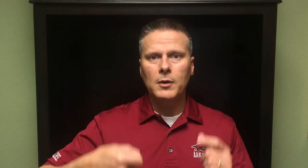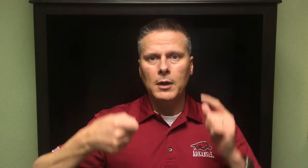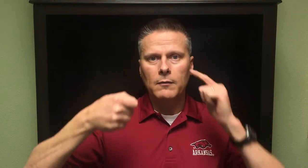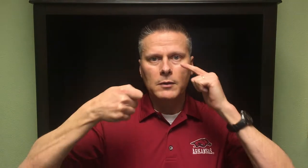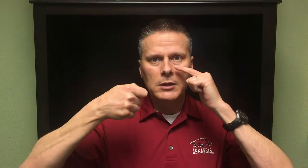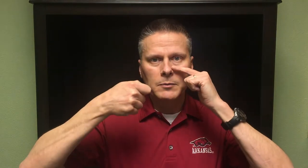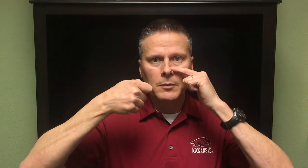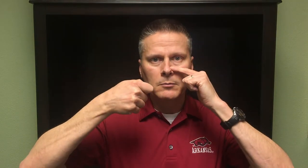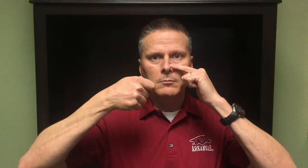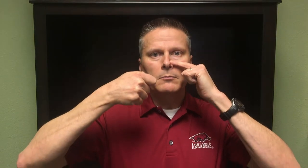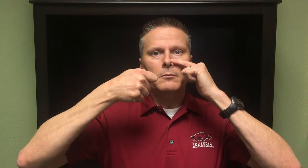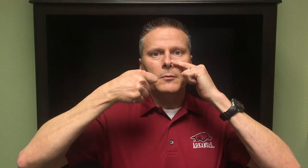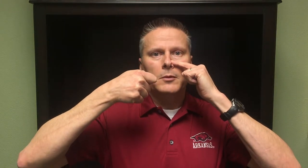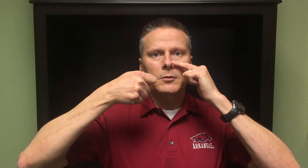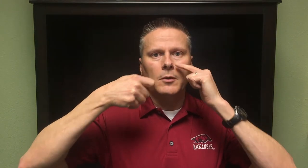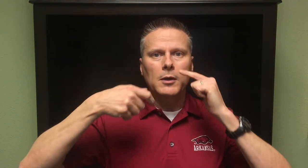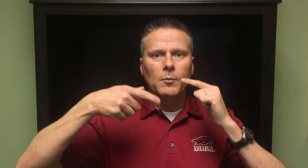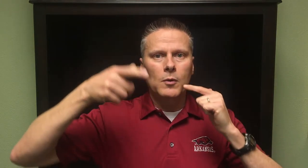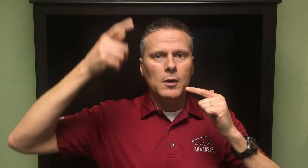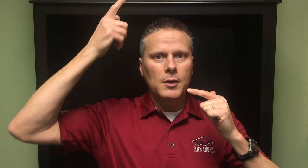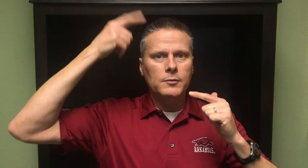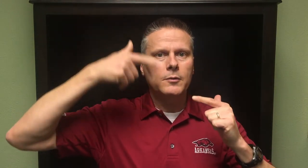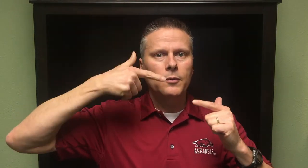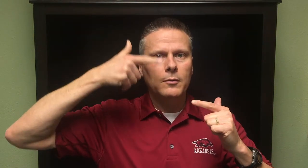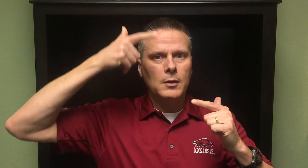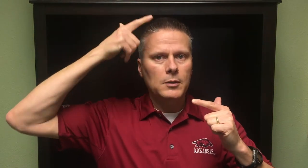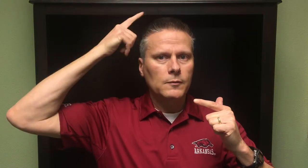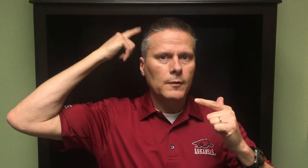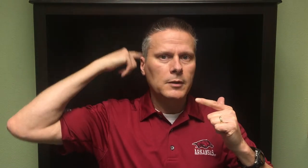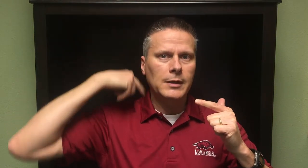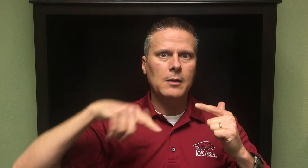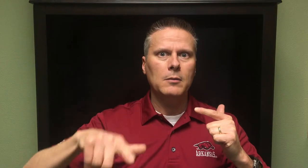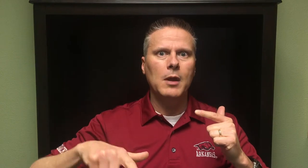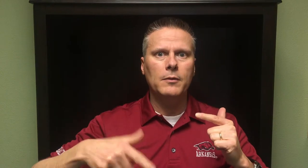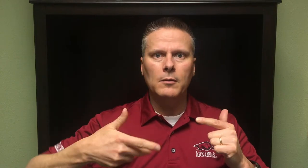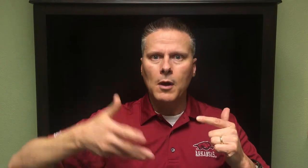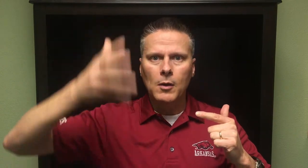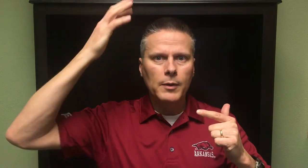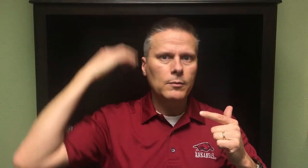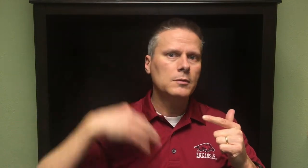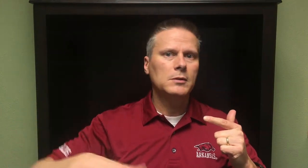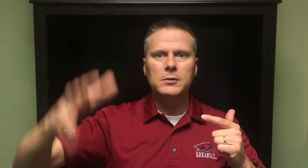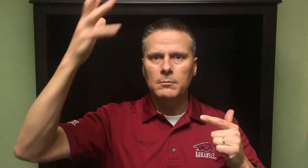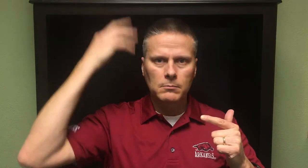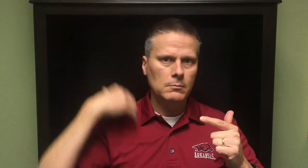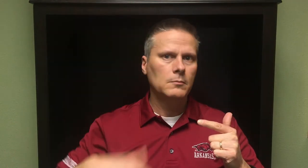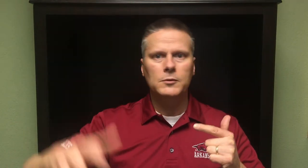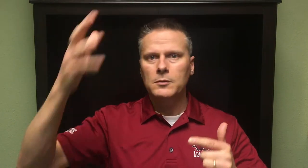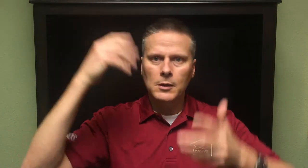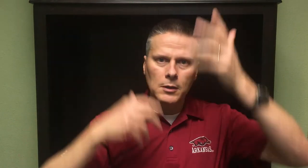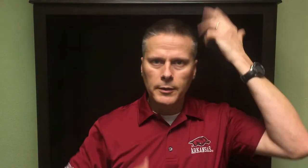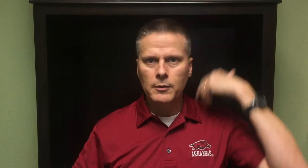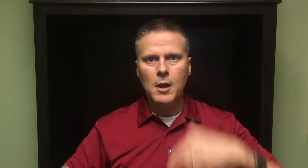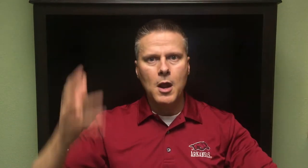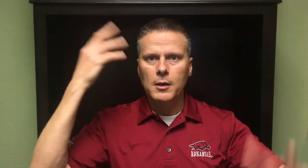put it on end of a teaspoon, snort it up one nostril, go through the nasopharynx and out the mouth. will go all the way through the system. So it's going to clean your clock.